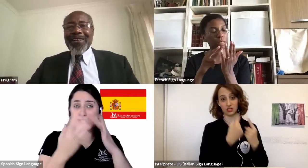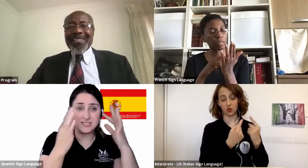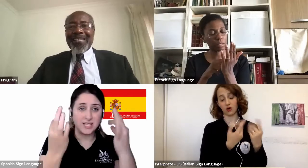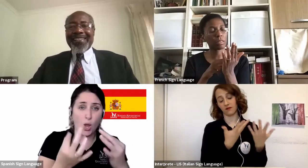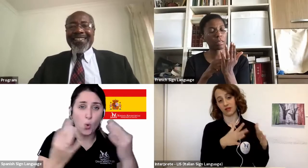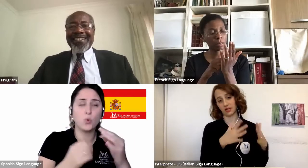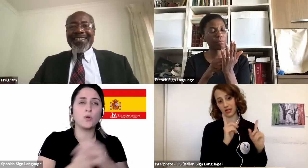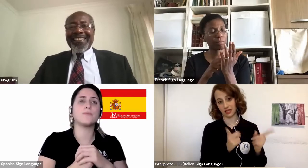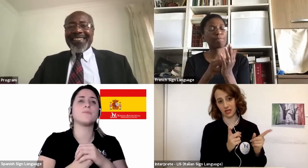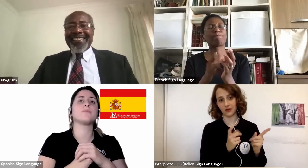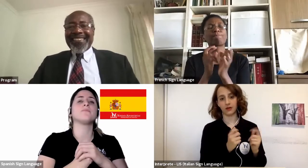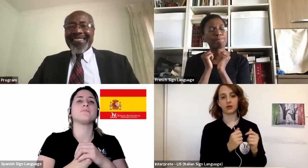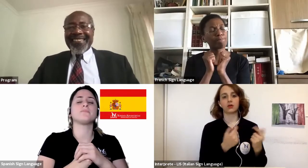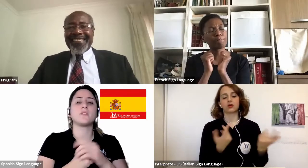more than you had asked for, Larry.